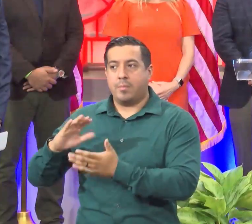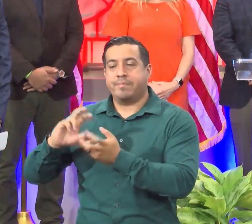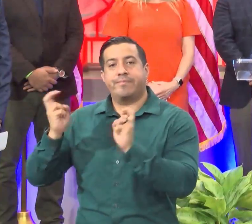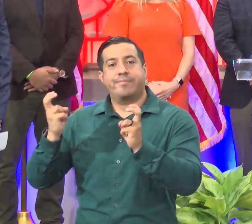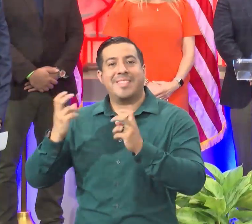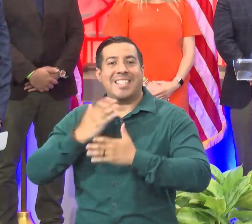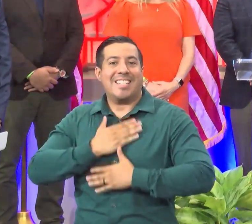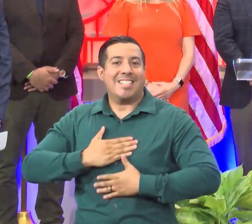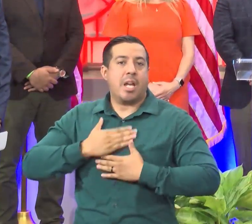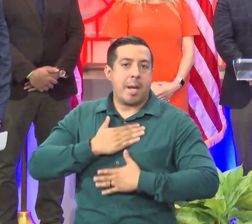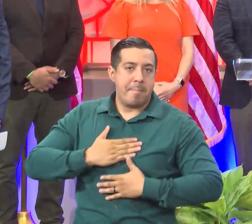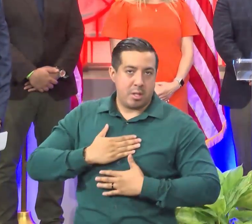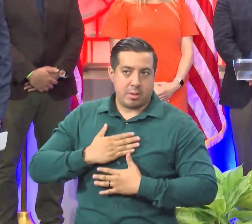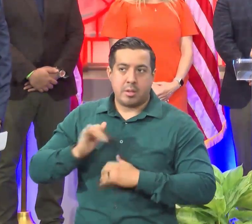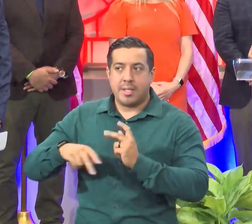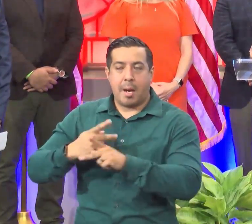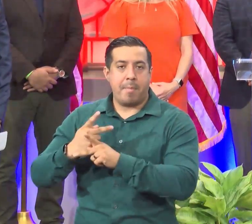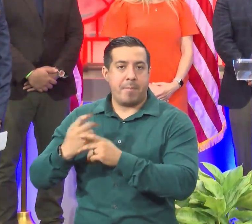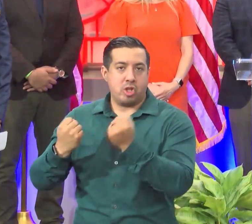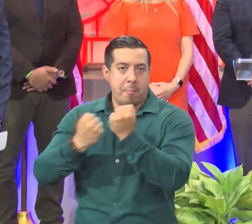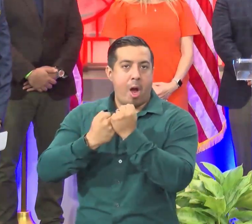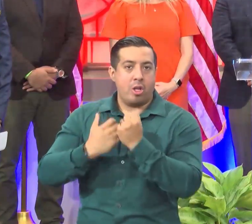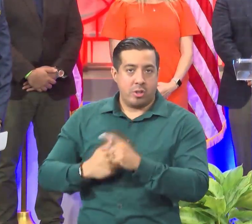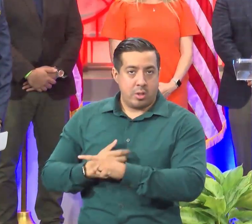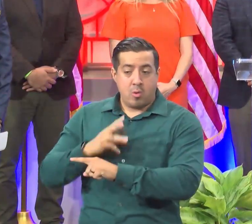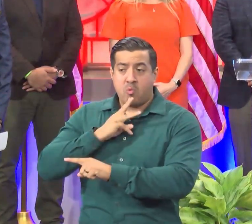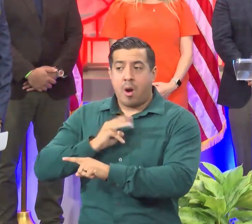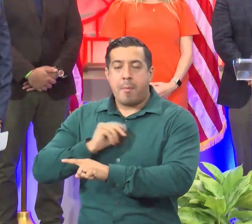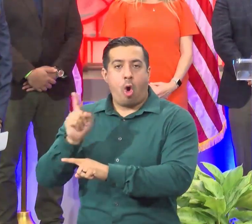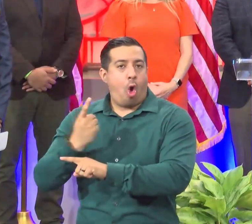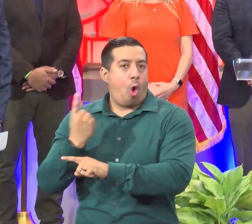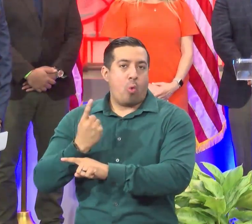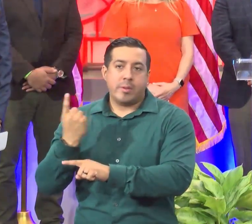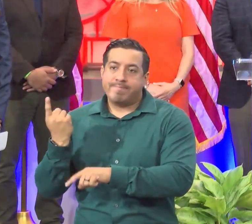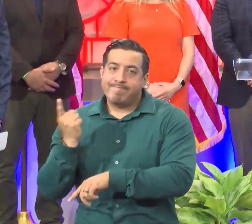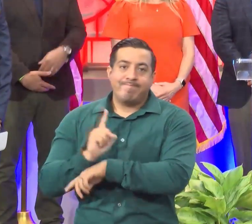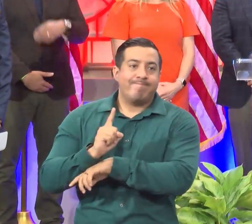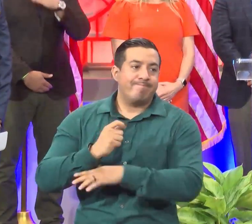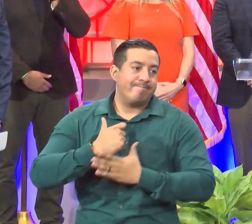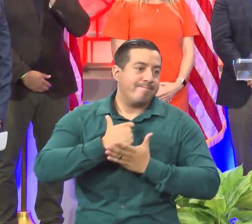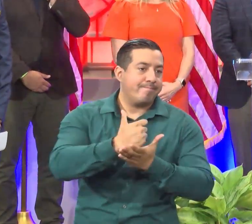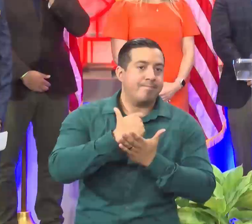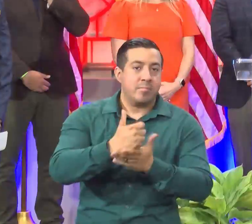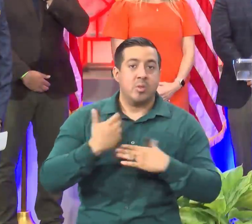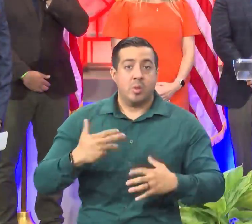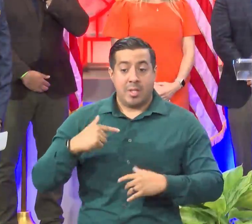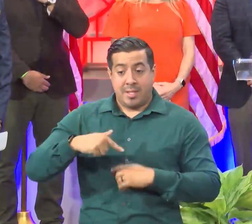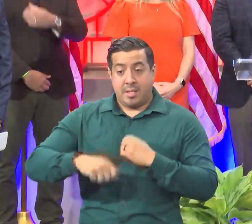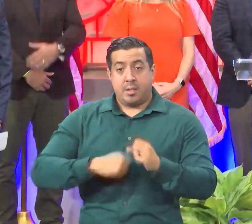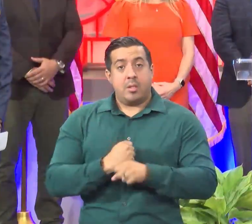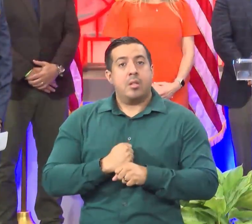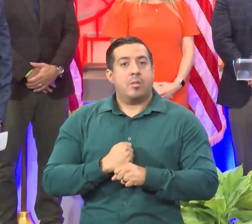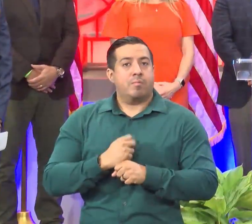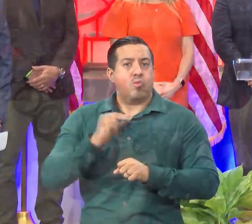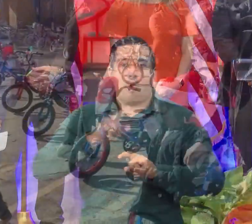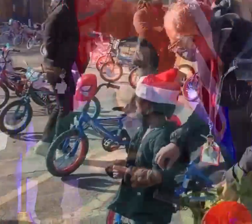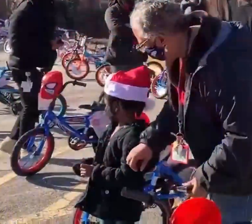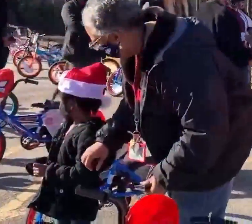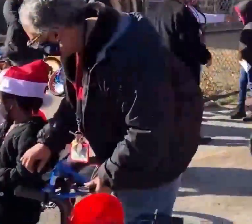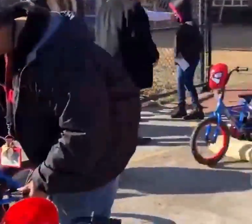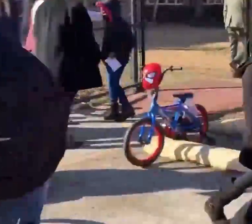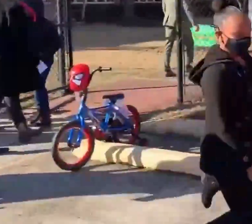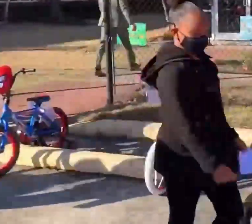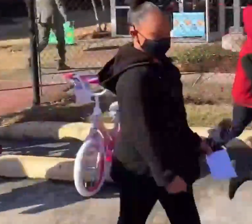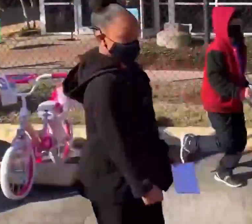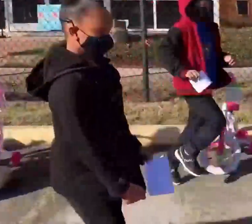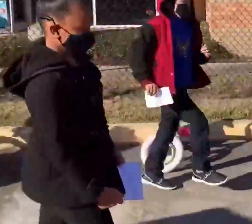sponsor. Walmart is another partner that always steps up to answer the call, and this past year was no different. In